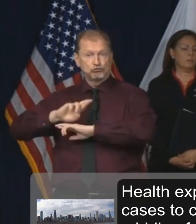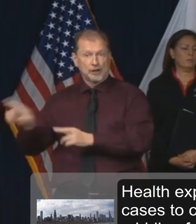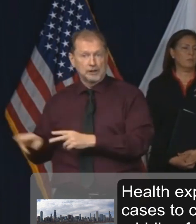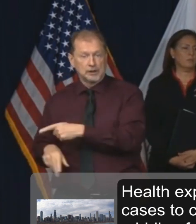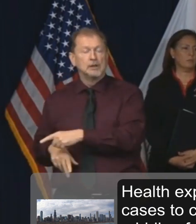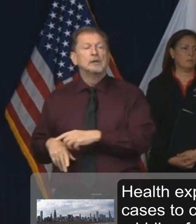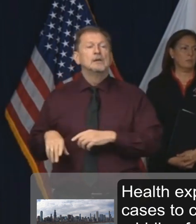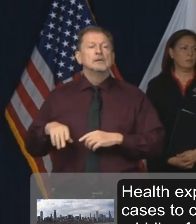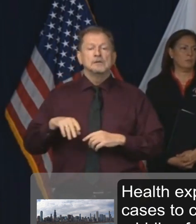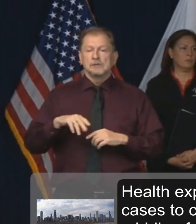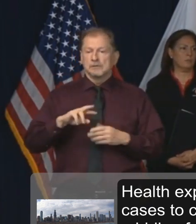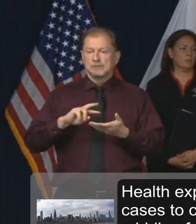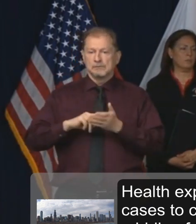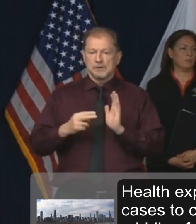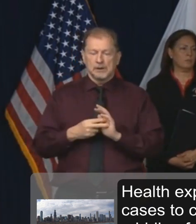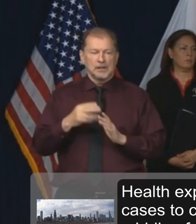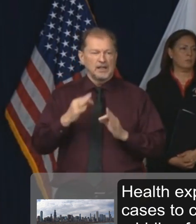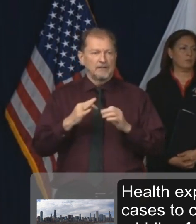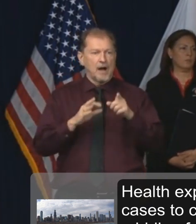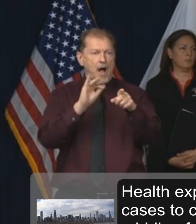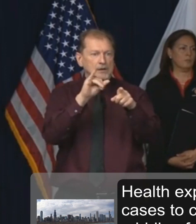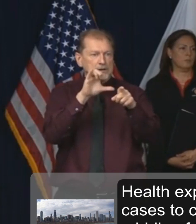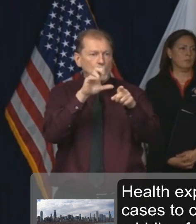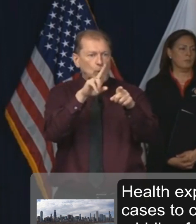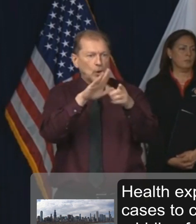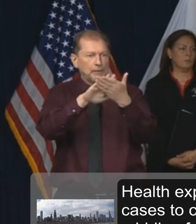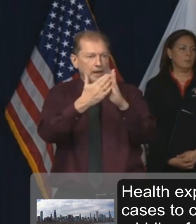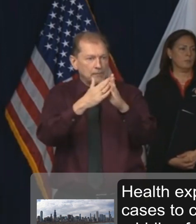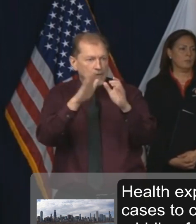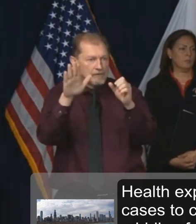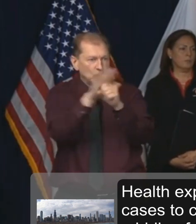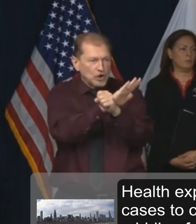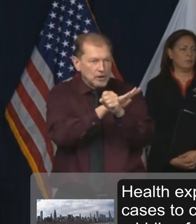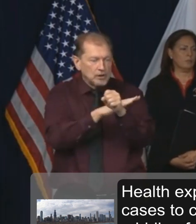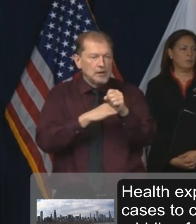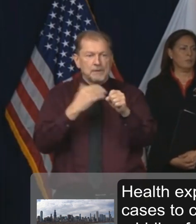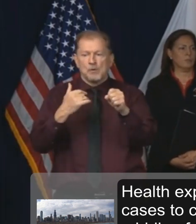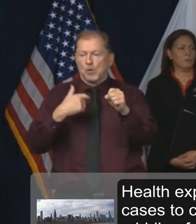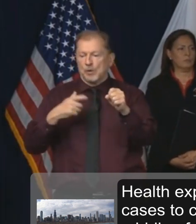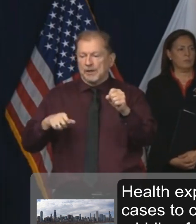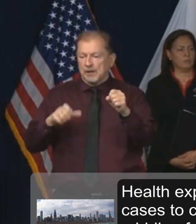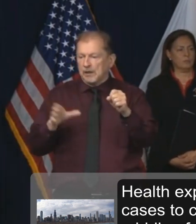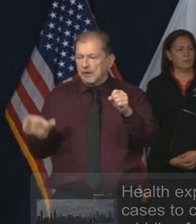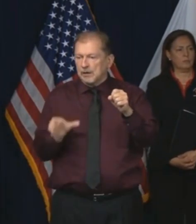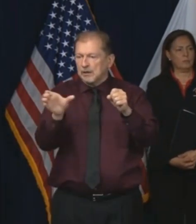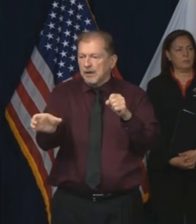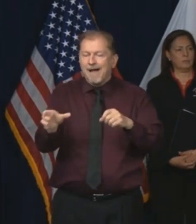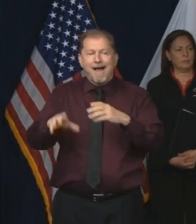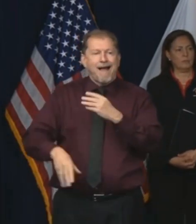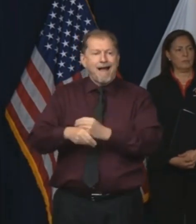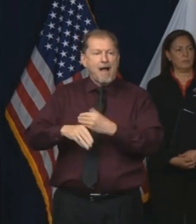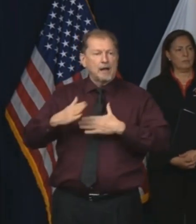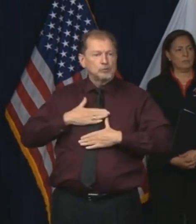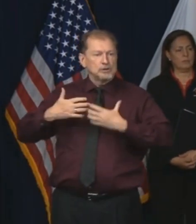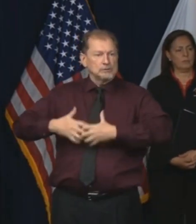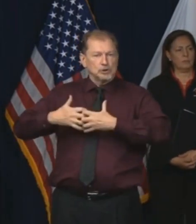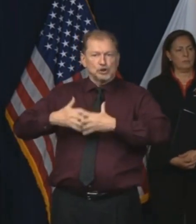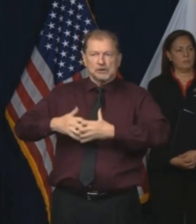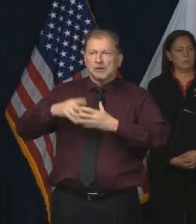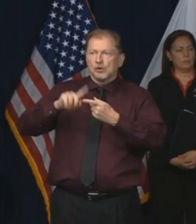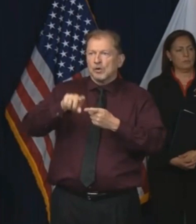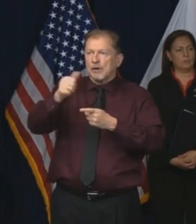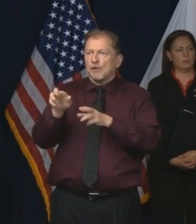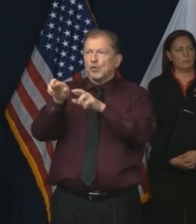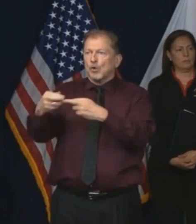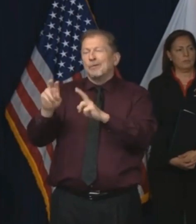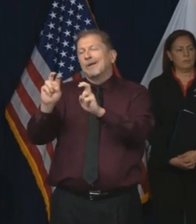do when you run low on ICU beds? You could, for example, add a ventilator and another piece of machinery to an existing bed that, you know, and